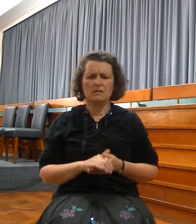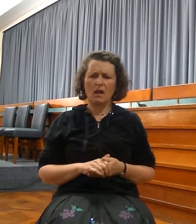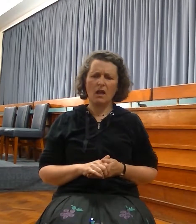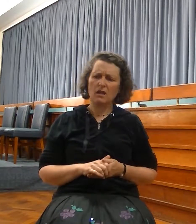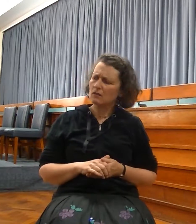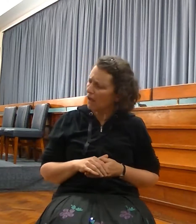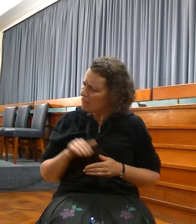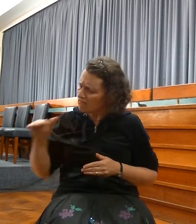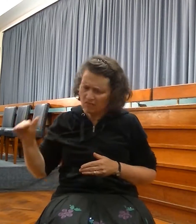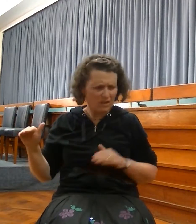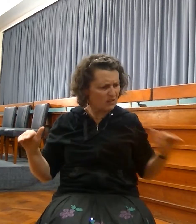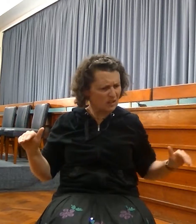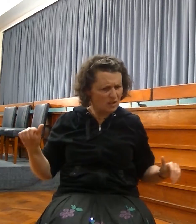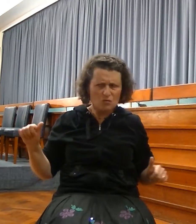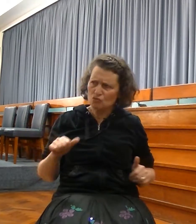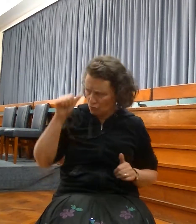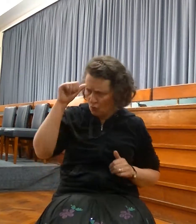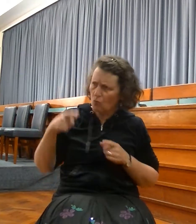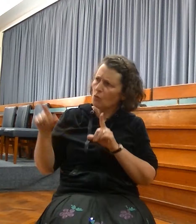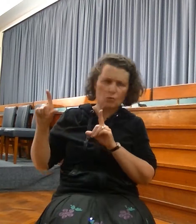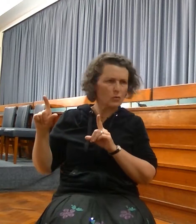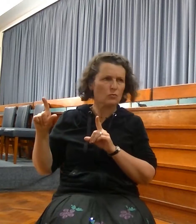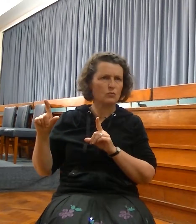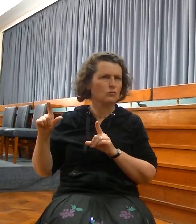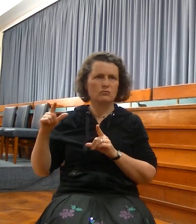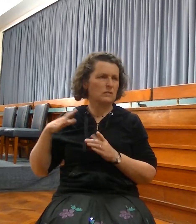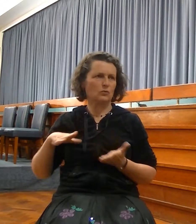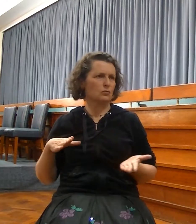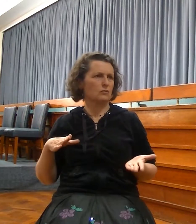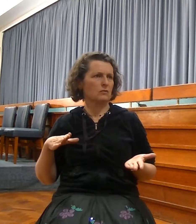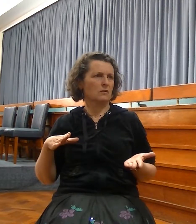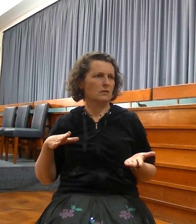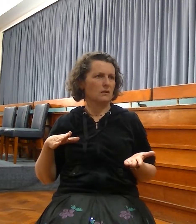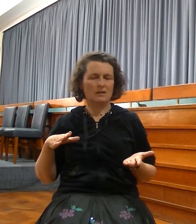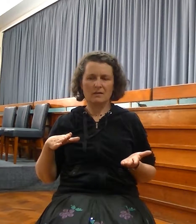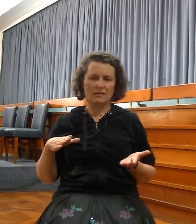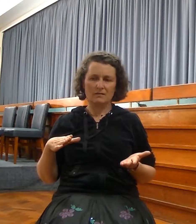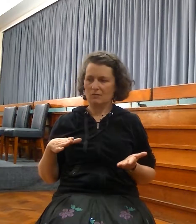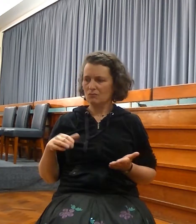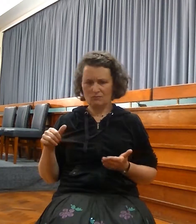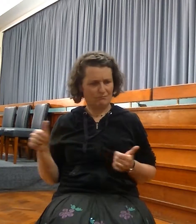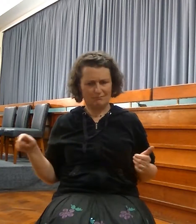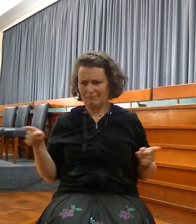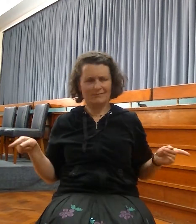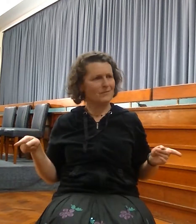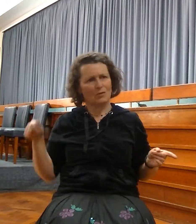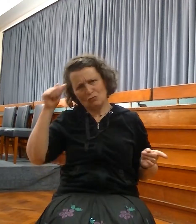shall all know me. From the least of them unto the greatest of them, said the Lord. For I will forgive their